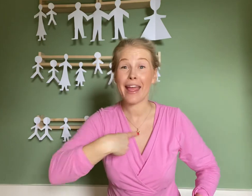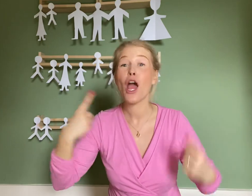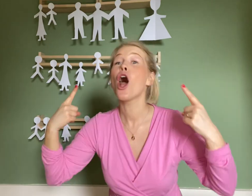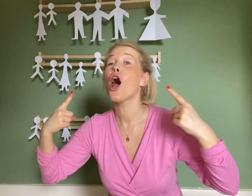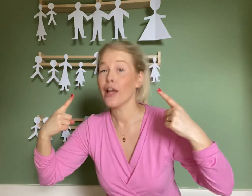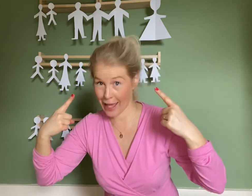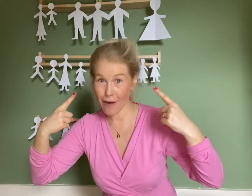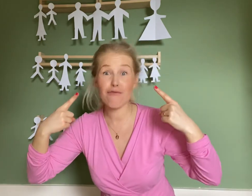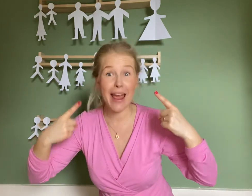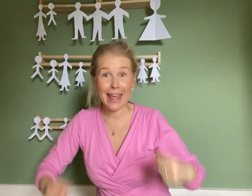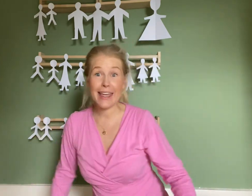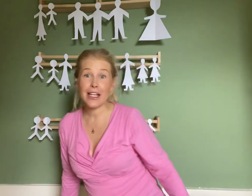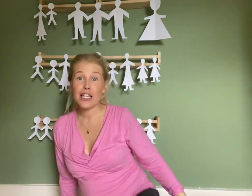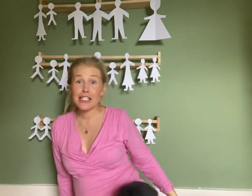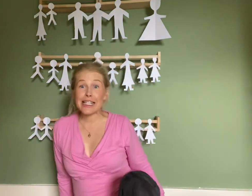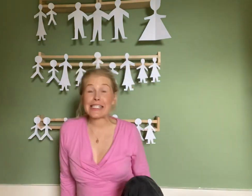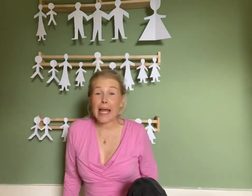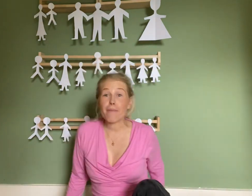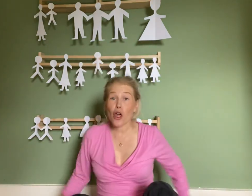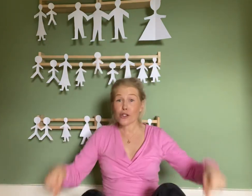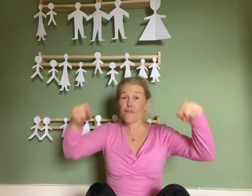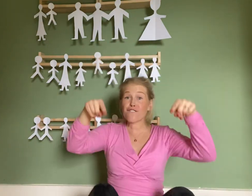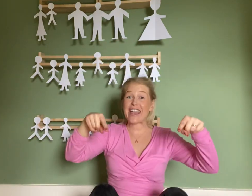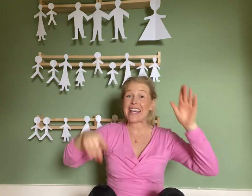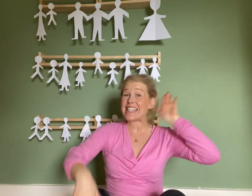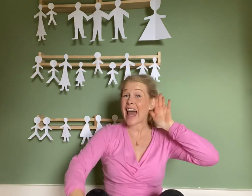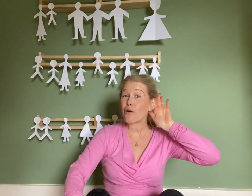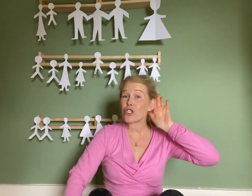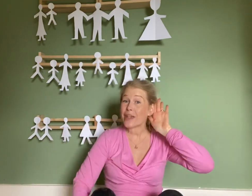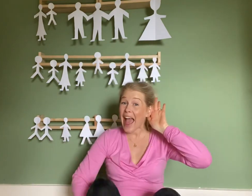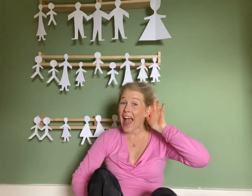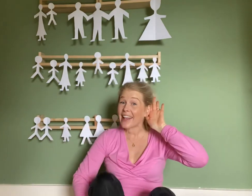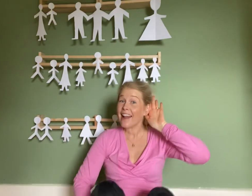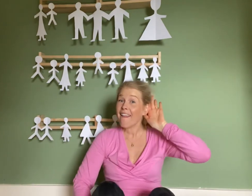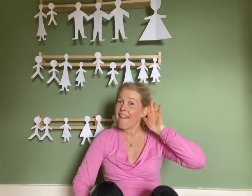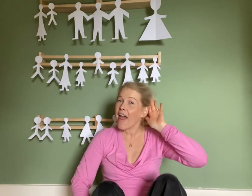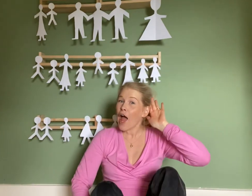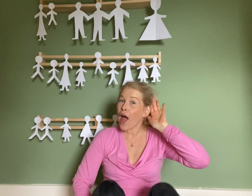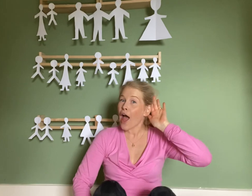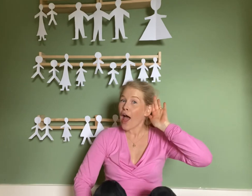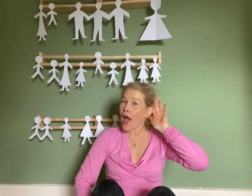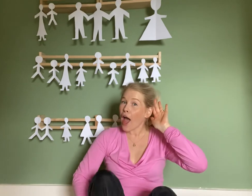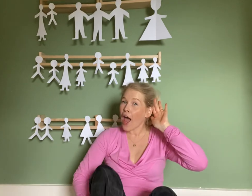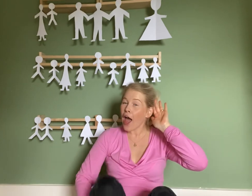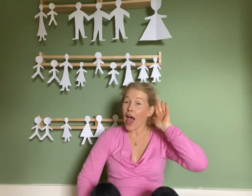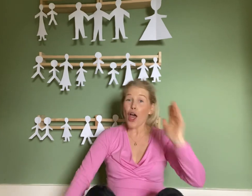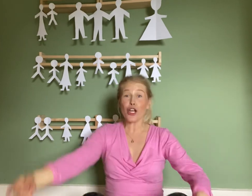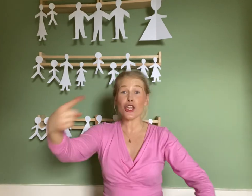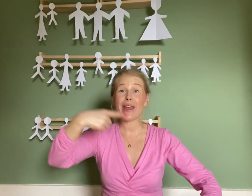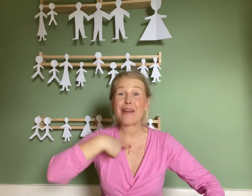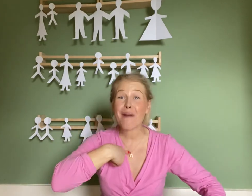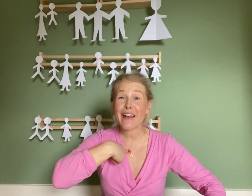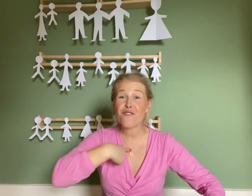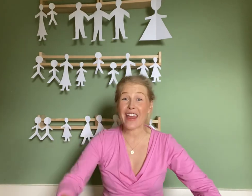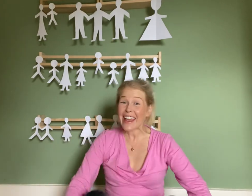Get ready to stamp those feet as loud as you can. Can you hear my feet?